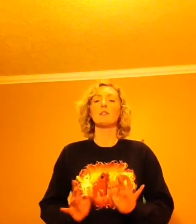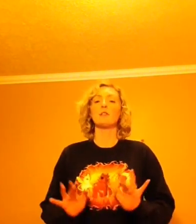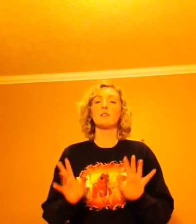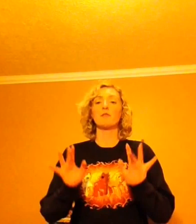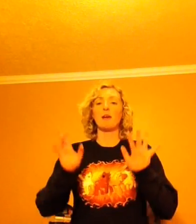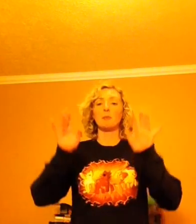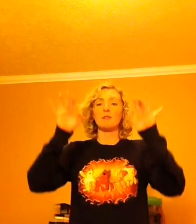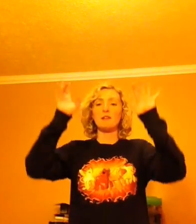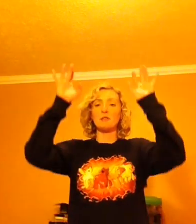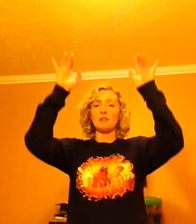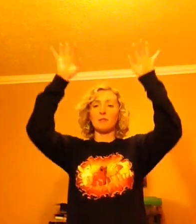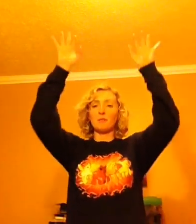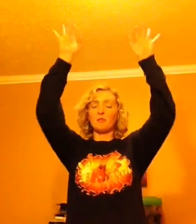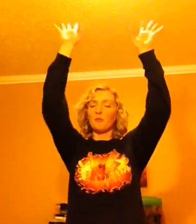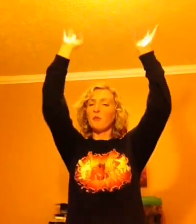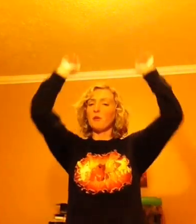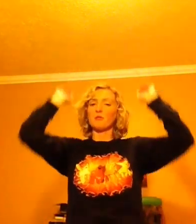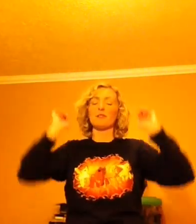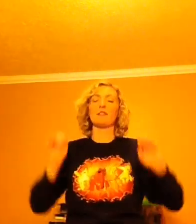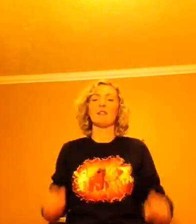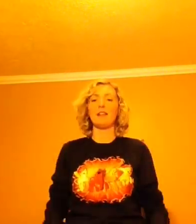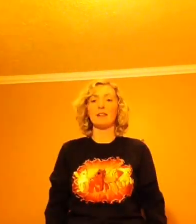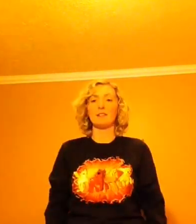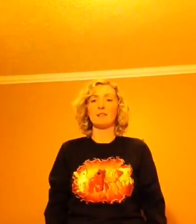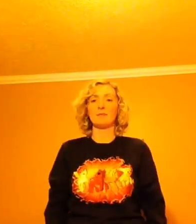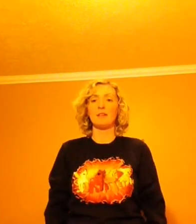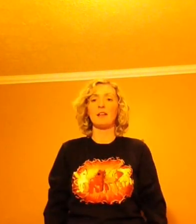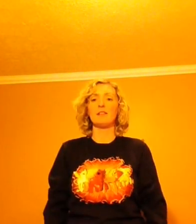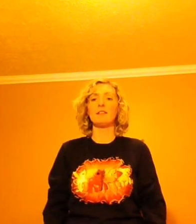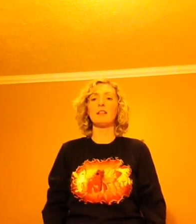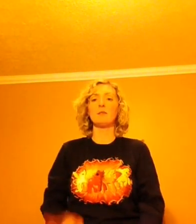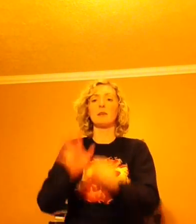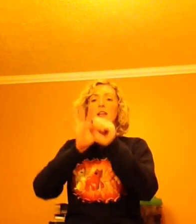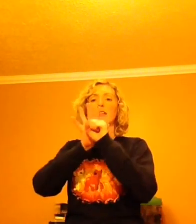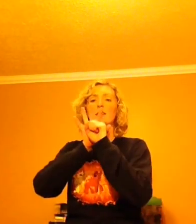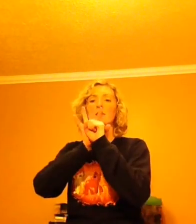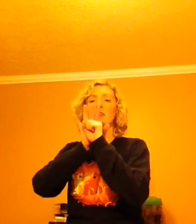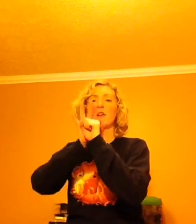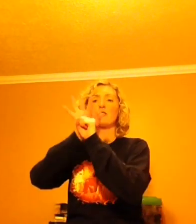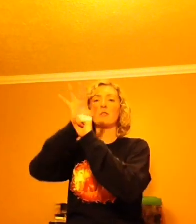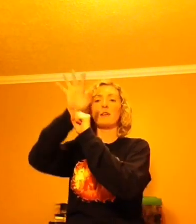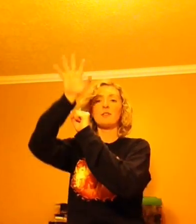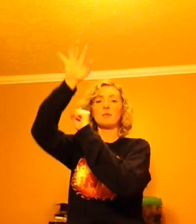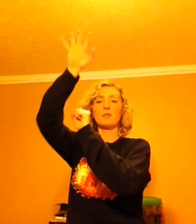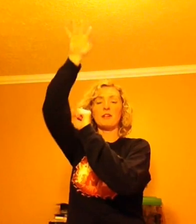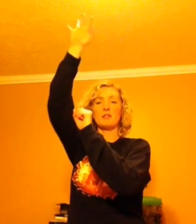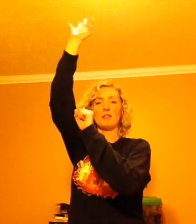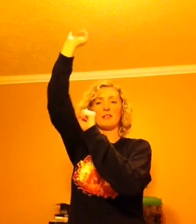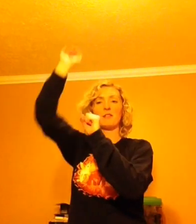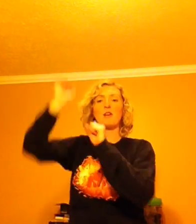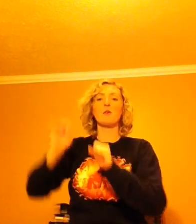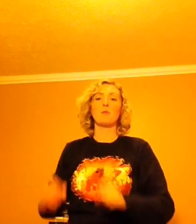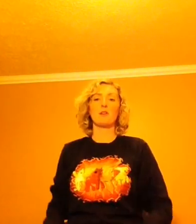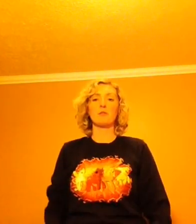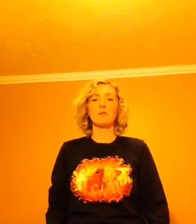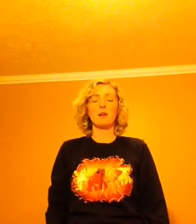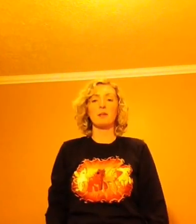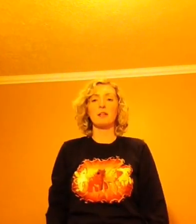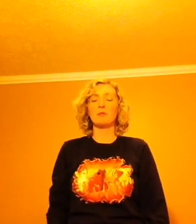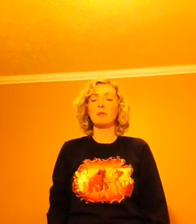evaporation through oceans and lakes. The second way is transpiration, water coming up from